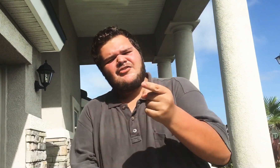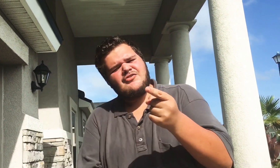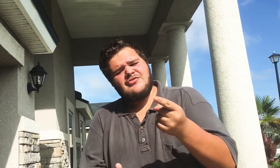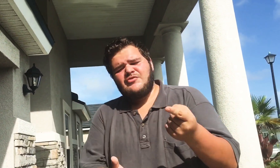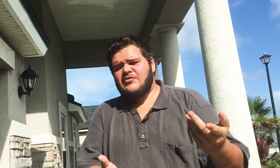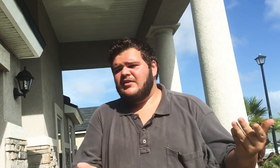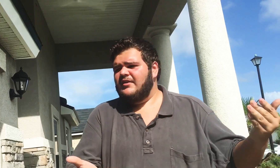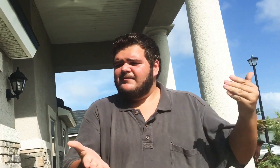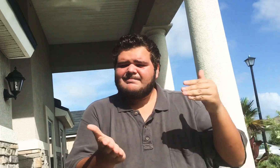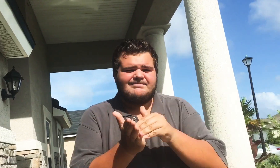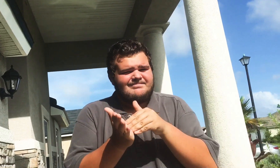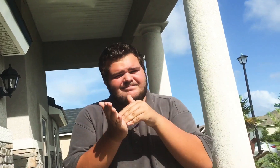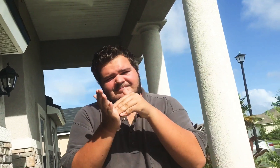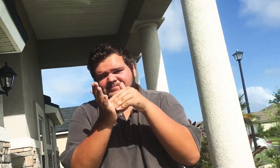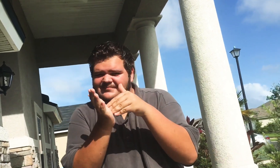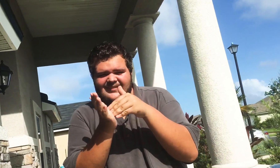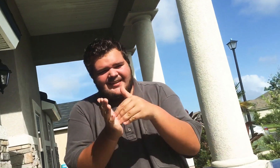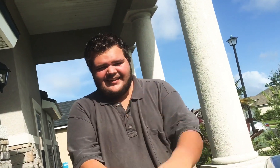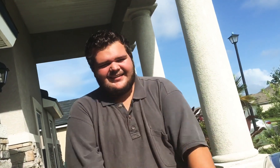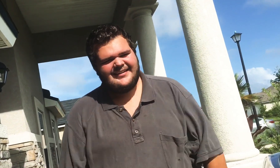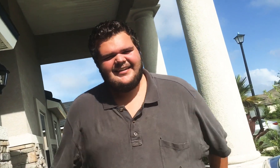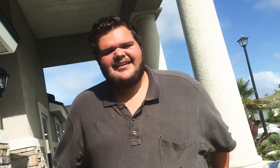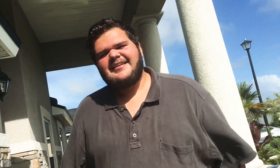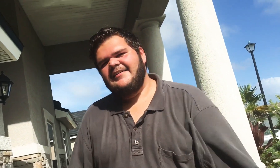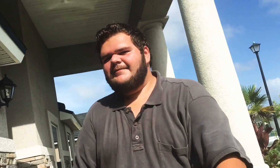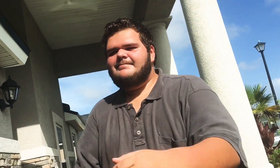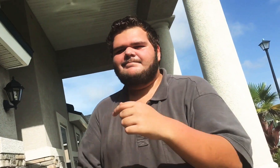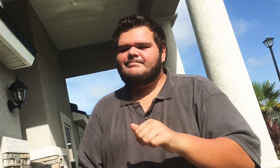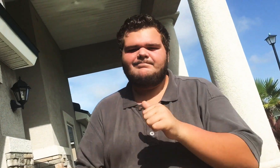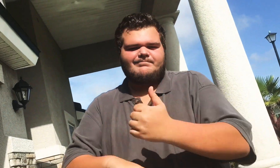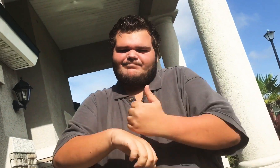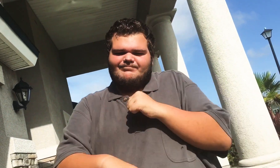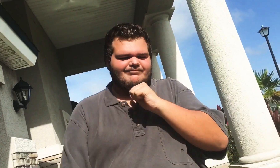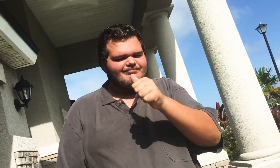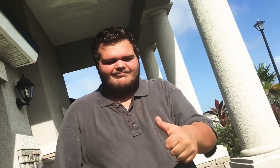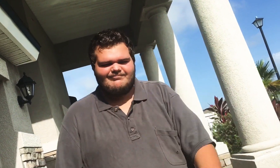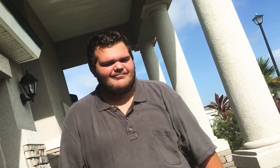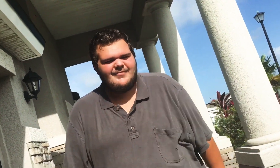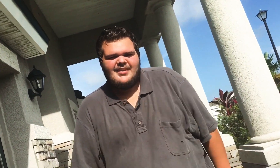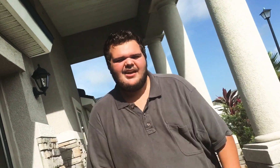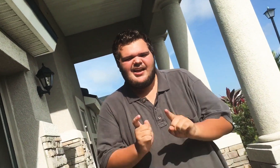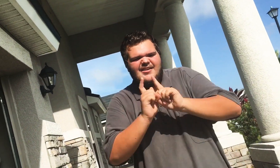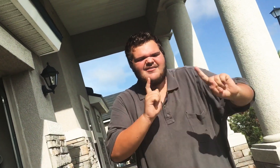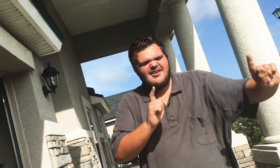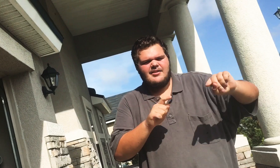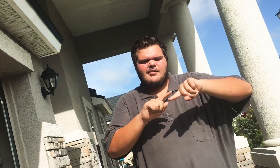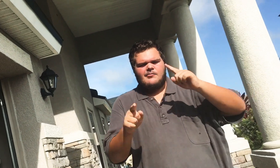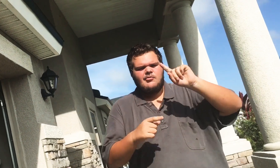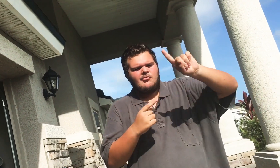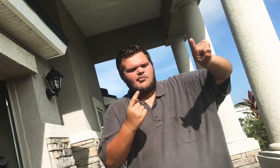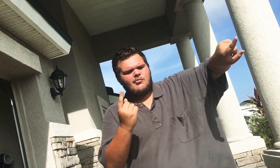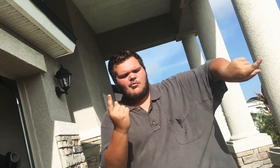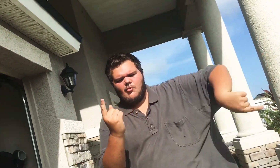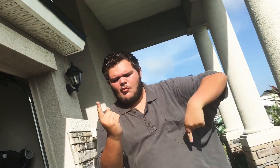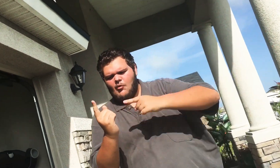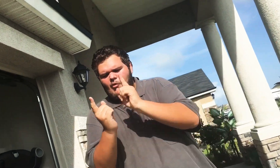again So I don't take the flag Run away, but we're running in circles